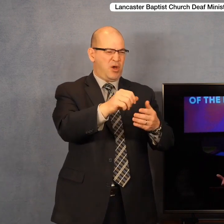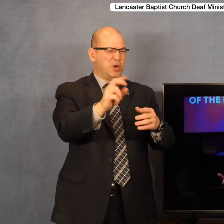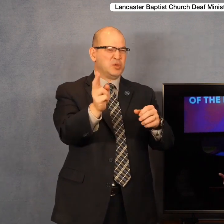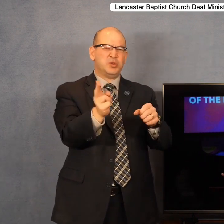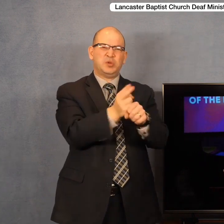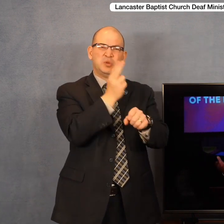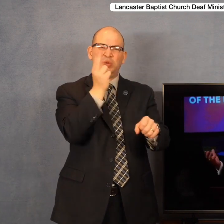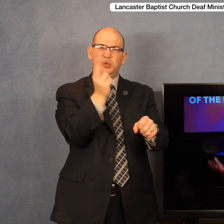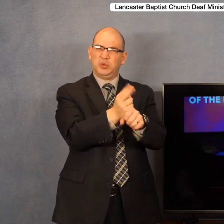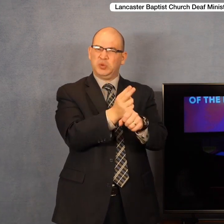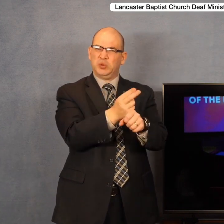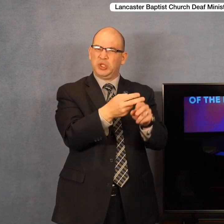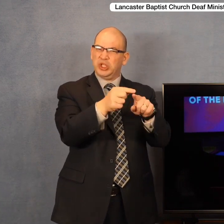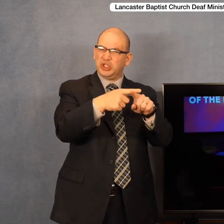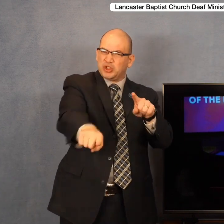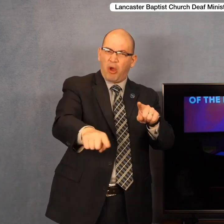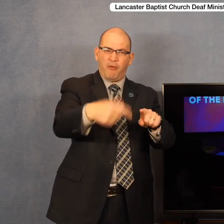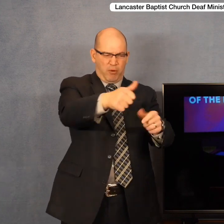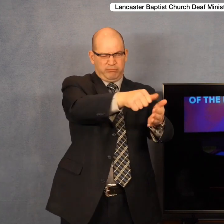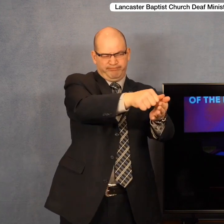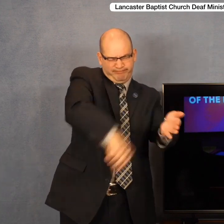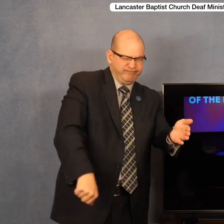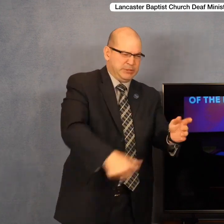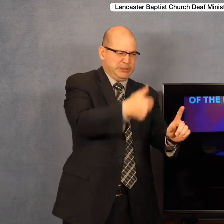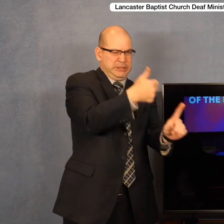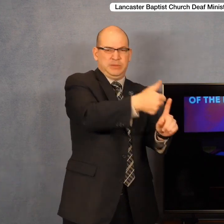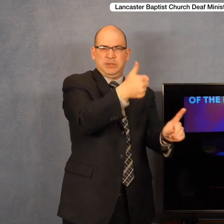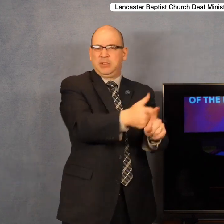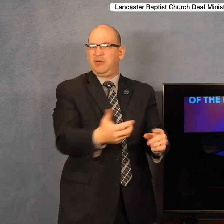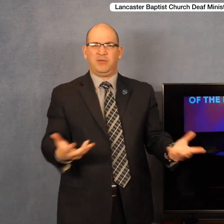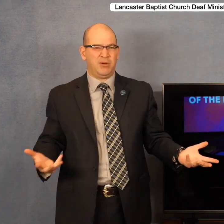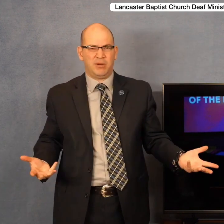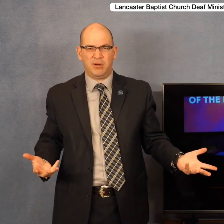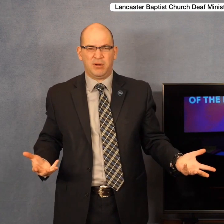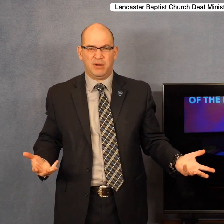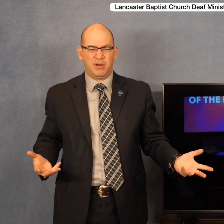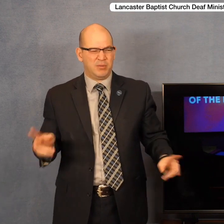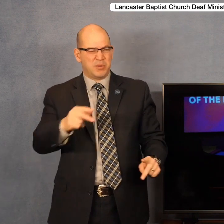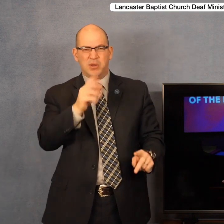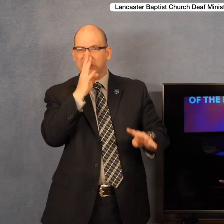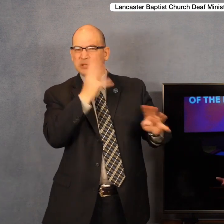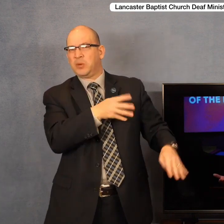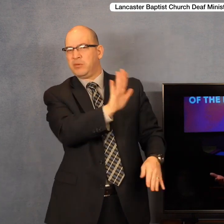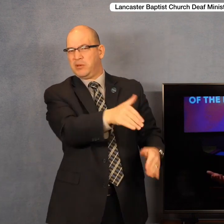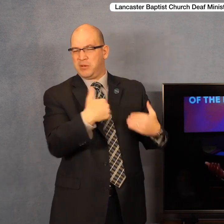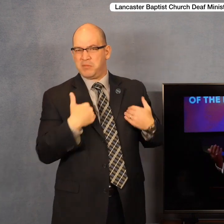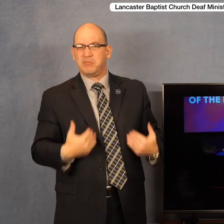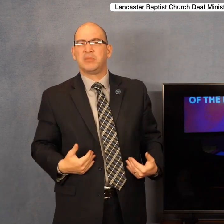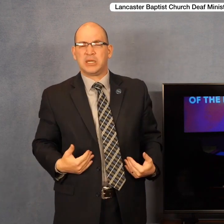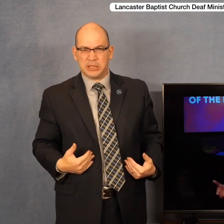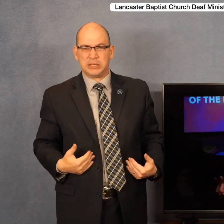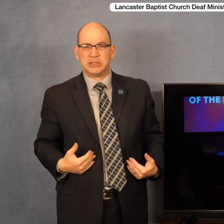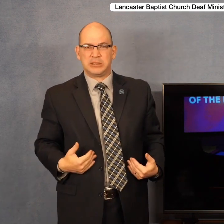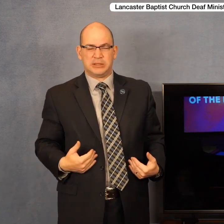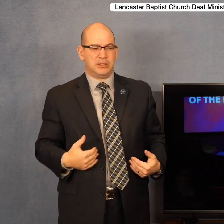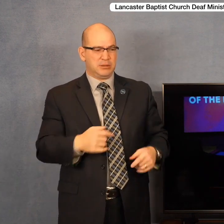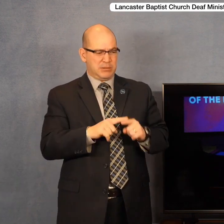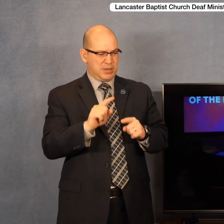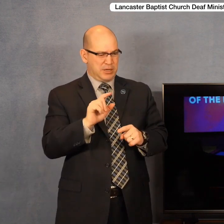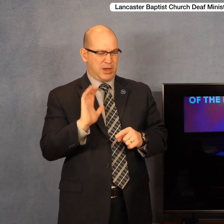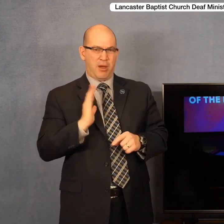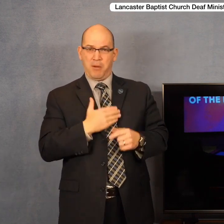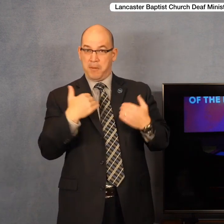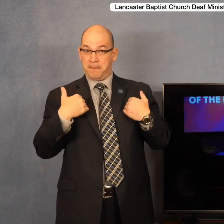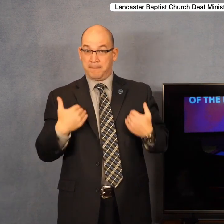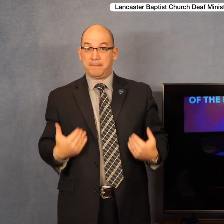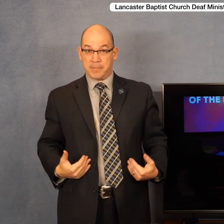this in society today. We deal with this in counseling. People that disregard their own body, which is the temple of the Holy Spirit